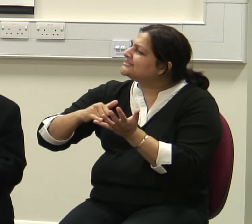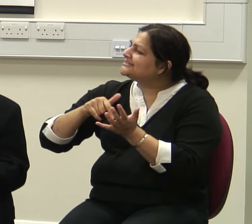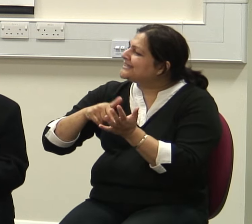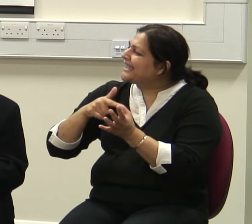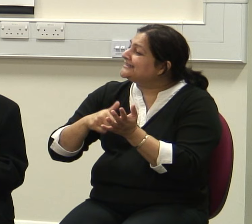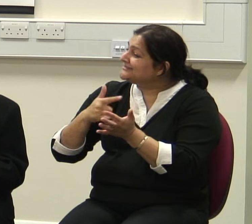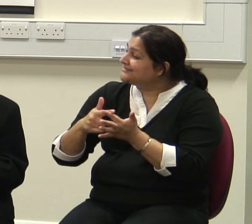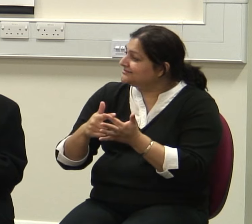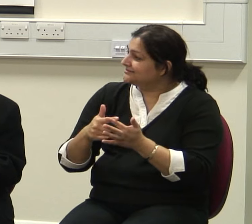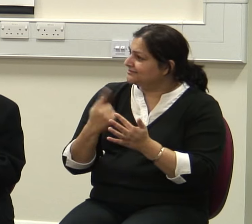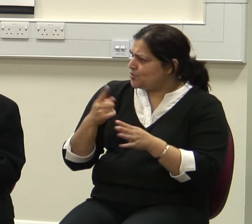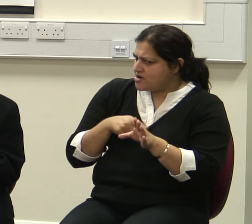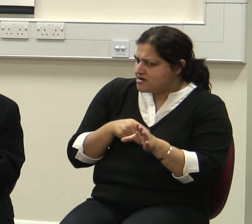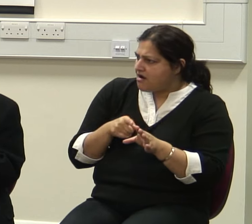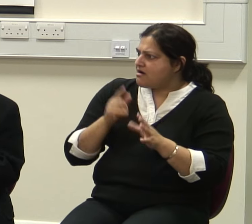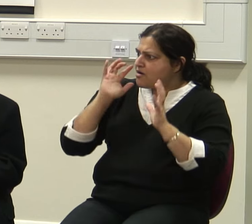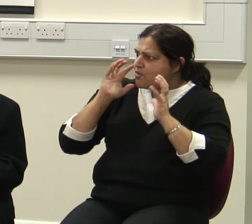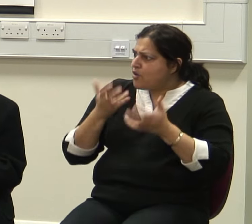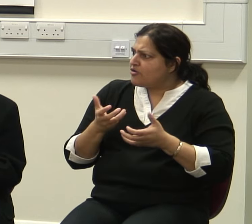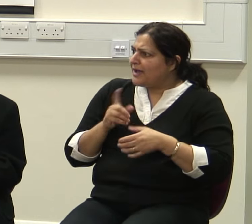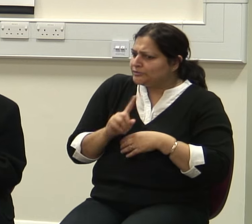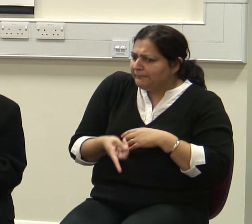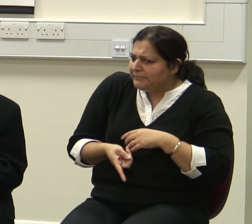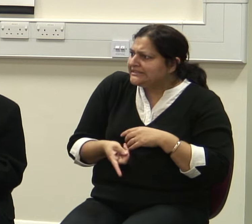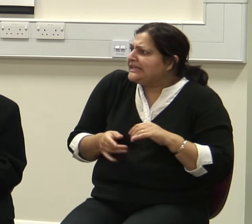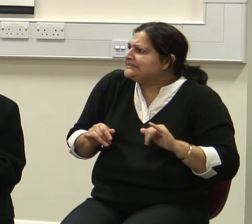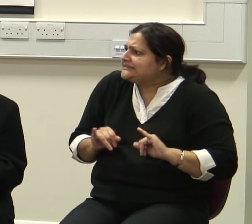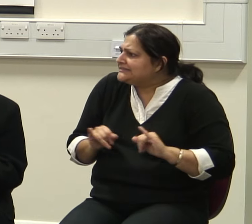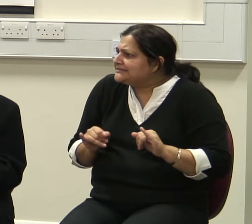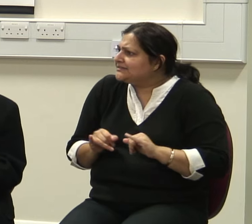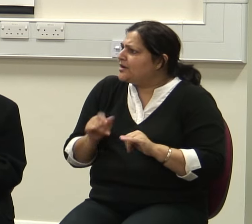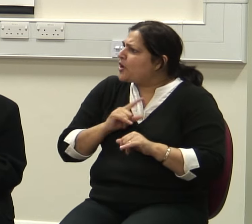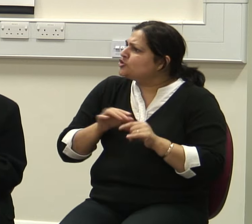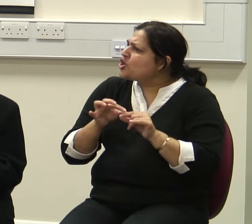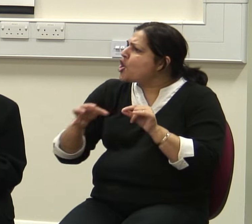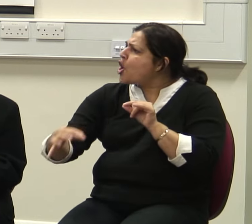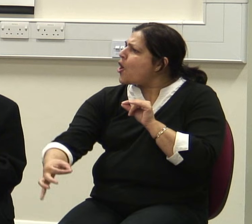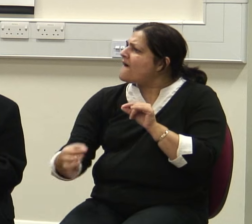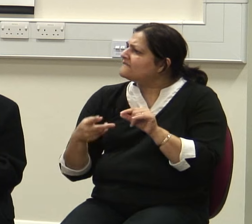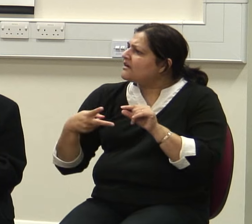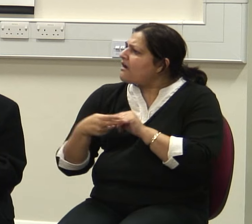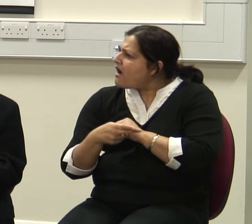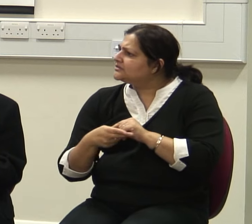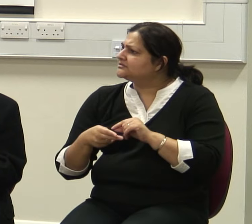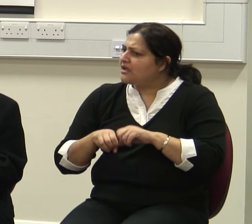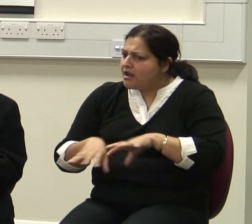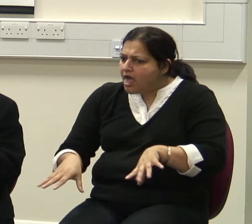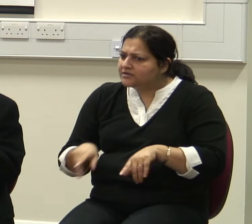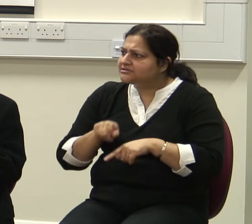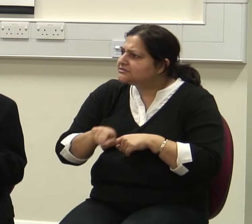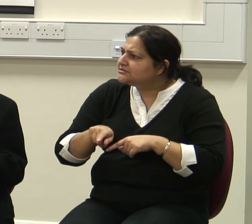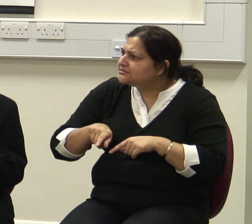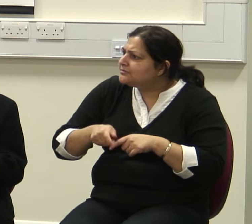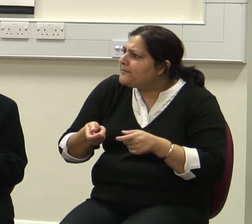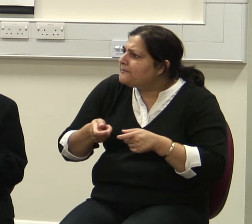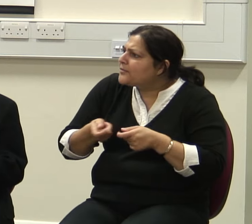about complications, impotence, having nerves cut, impotence, loss of bladder control. Now, this can be